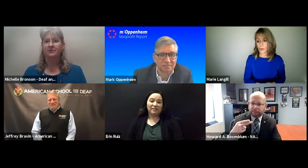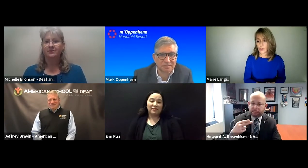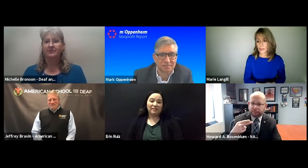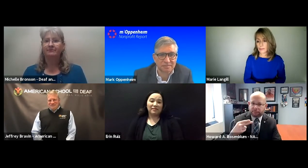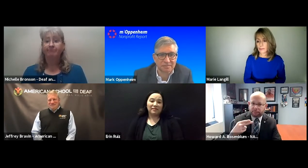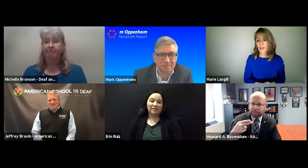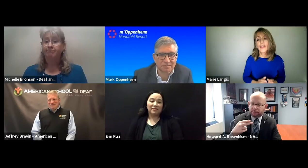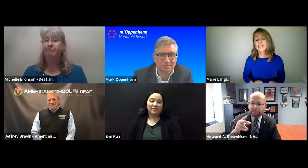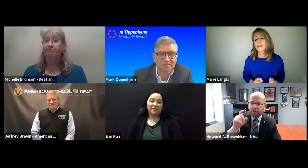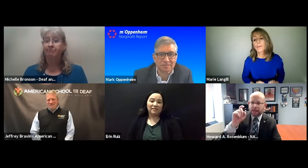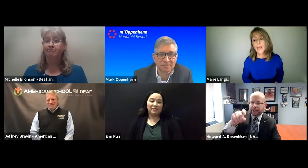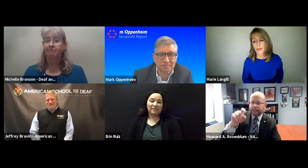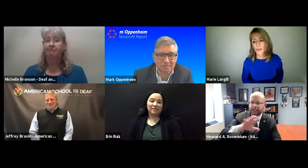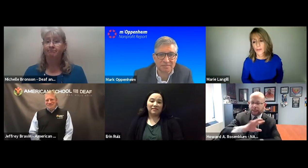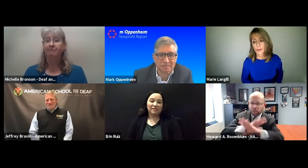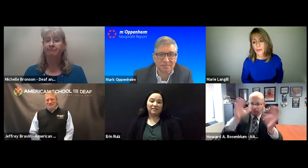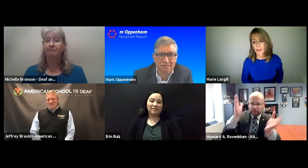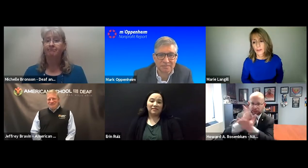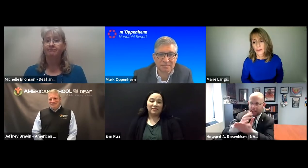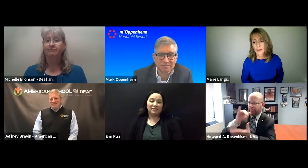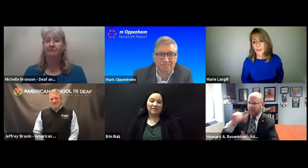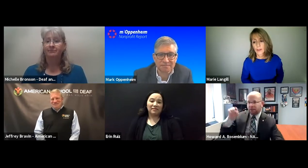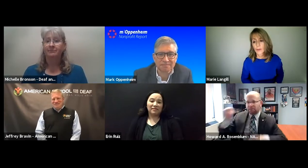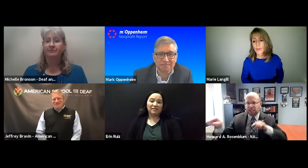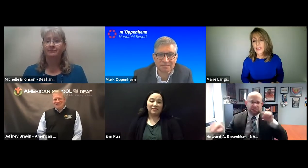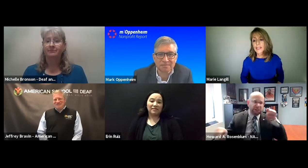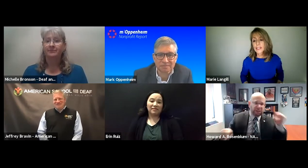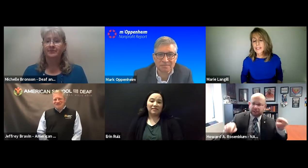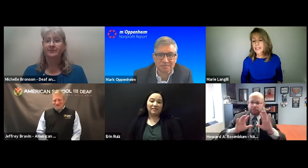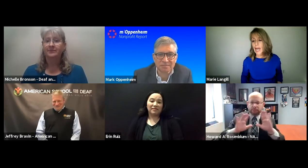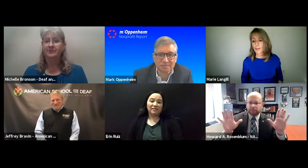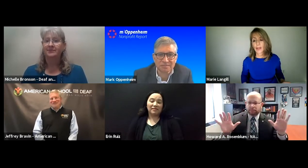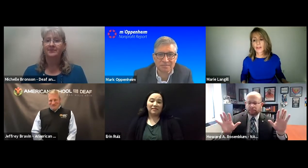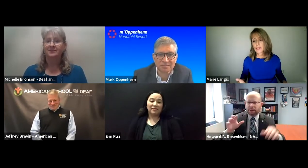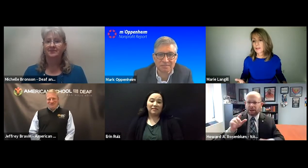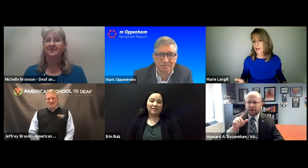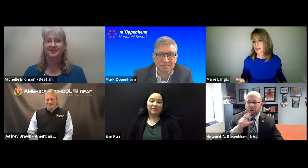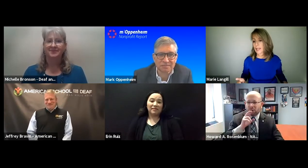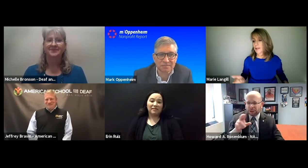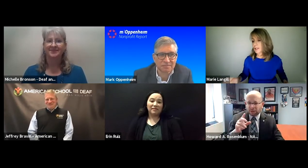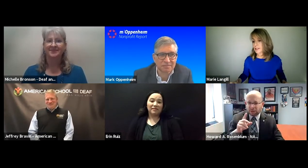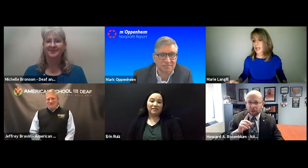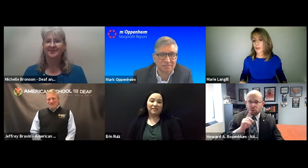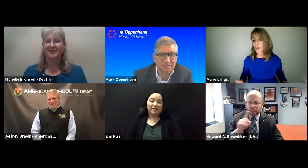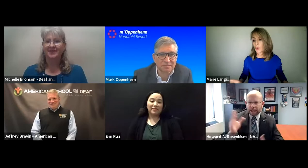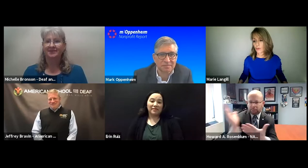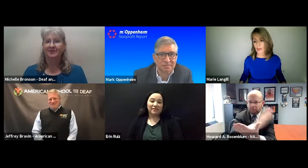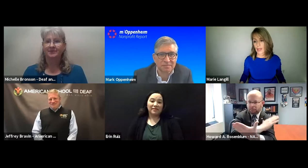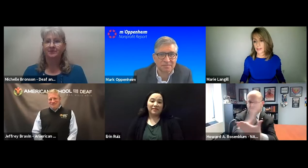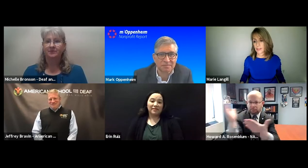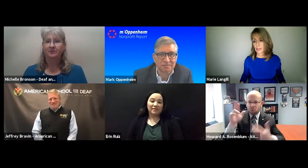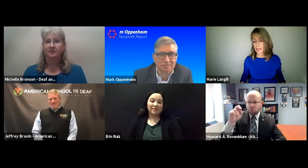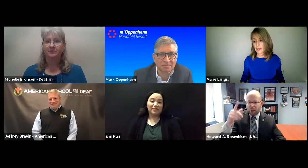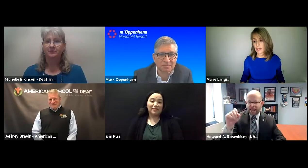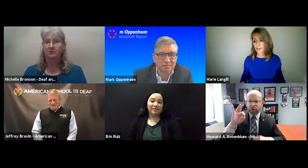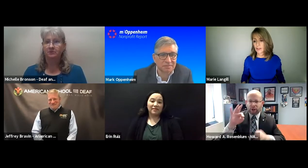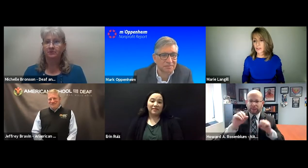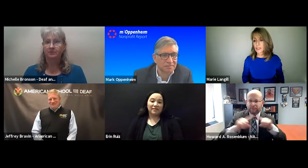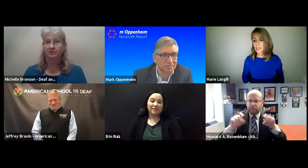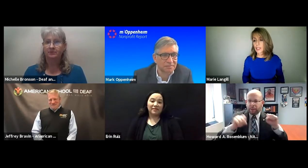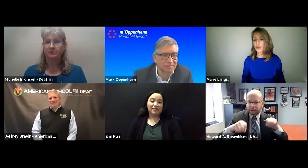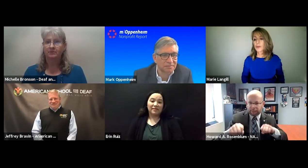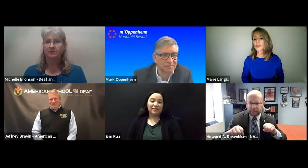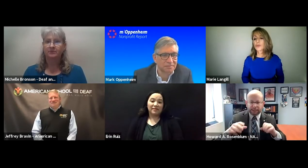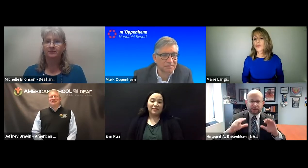signing only. And that's a myth. We need to stop that. This saying this and arguing over that. Again,